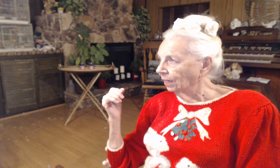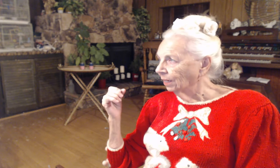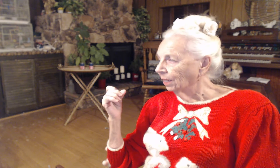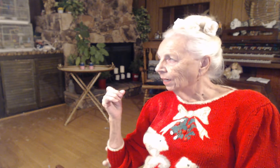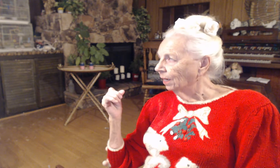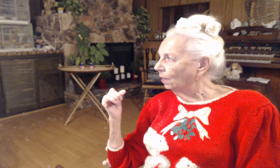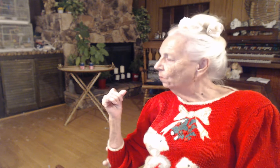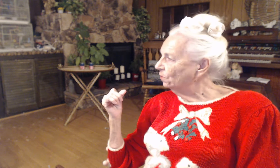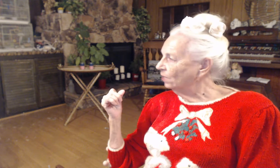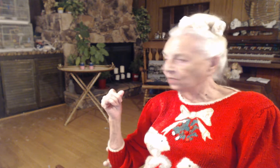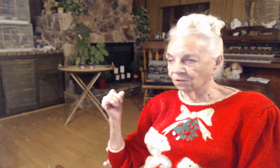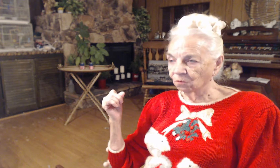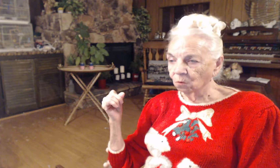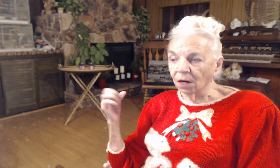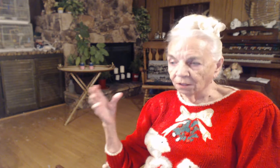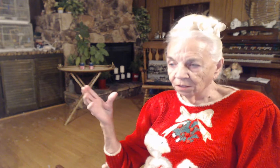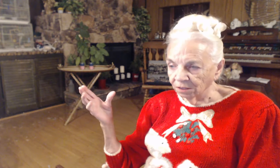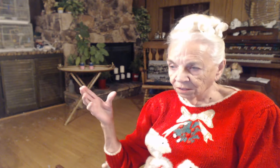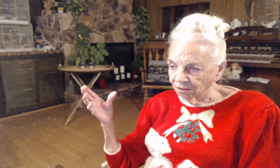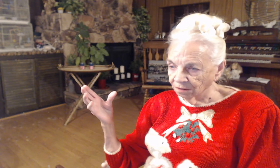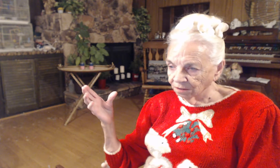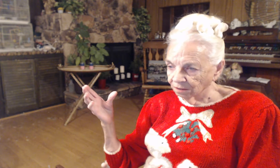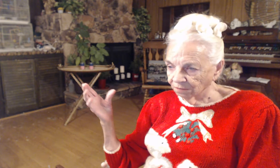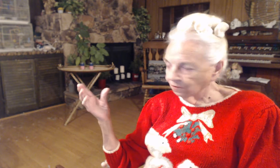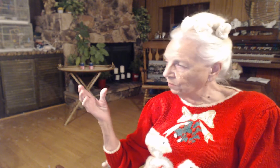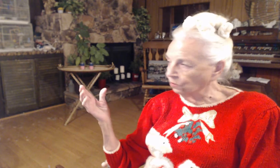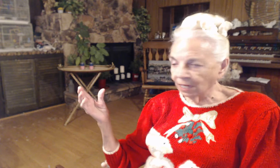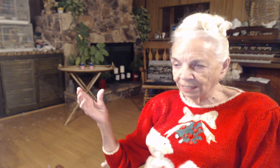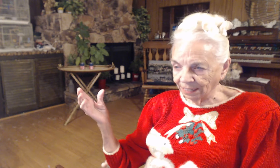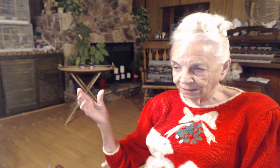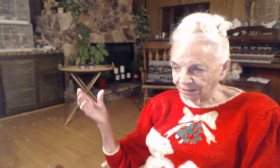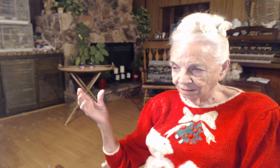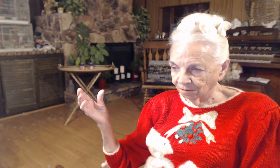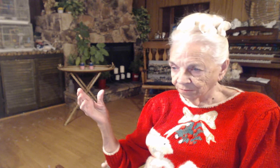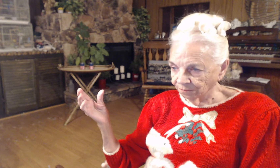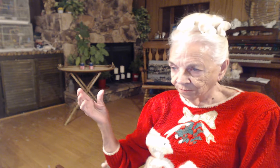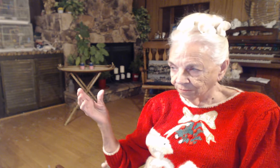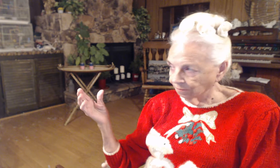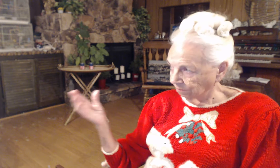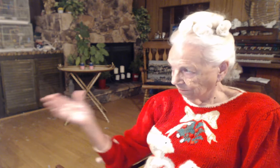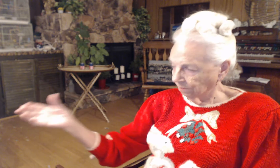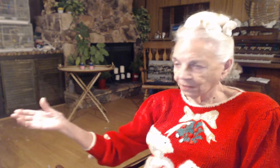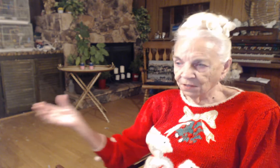He would say to the water from the dry land, separate.